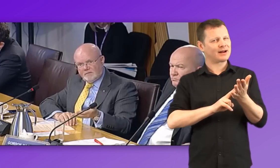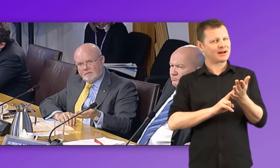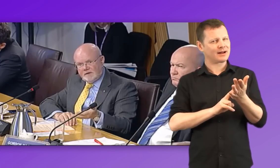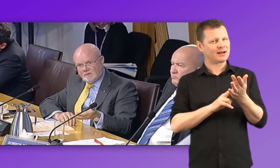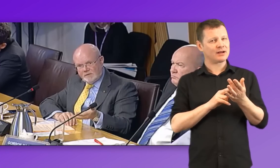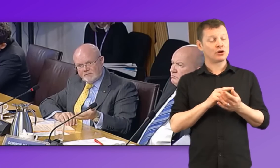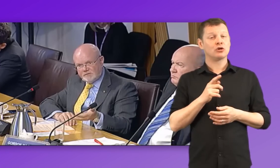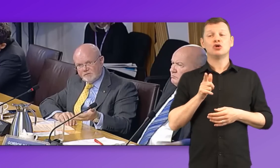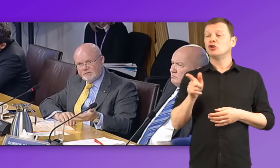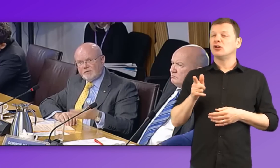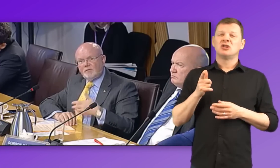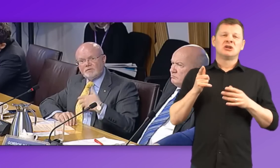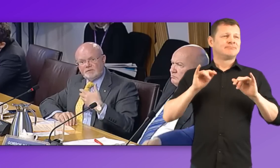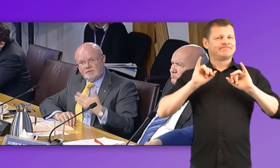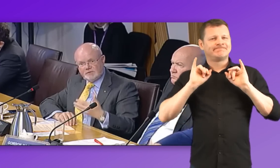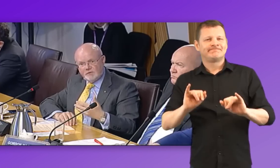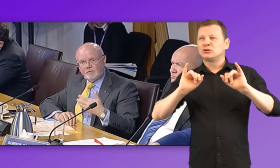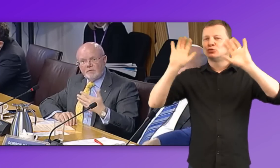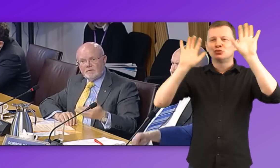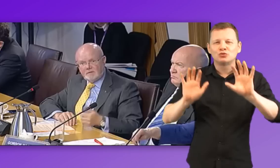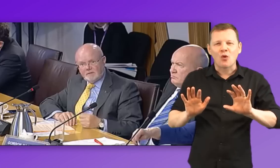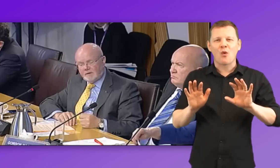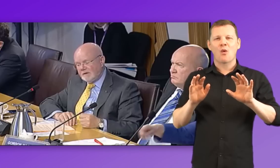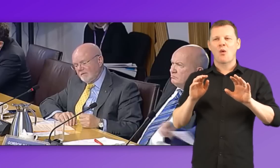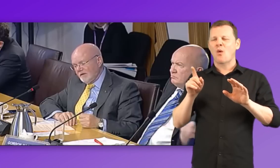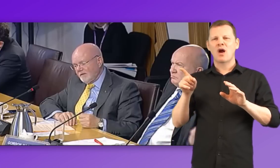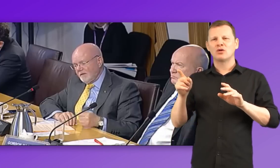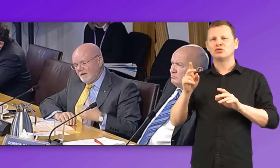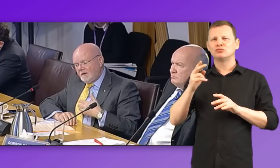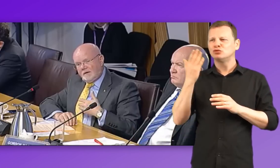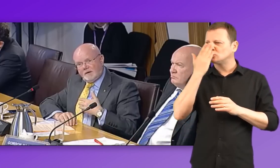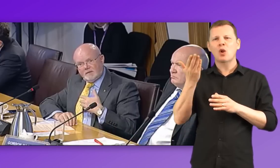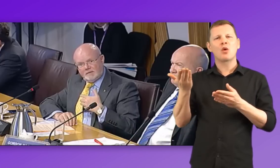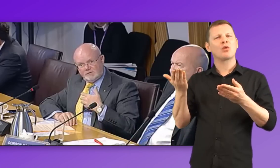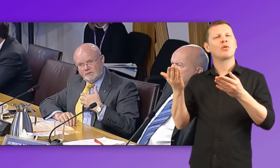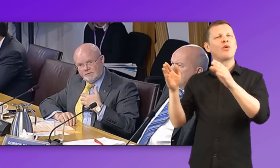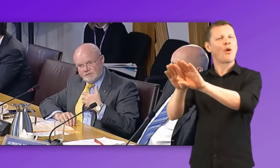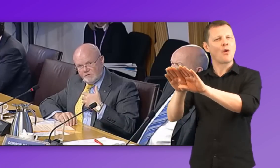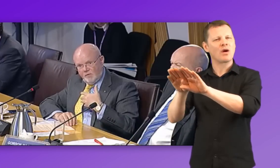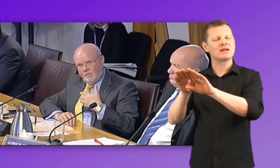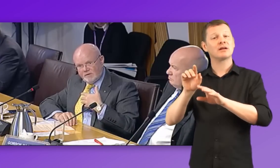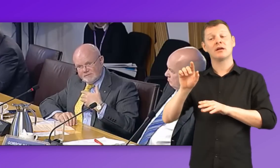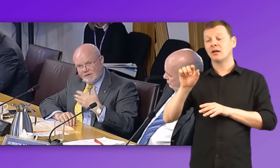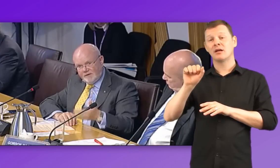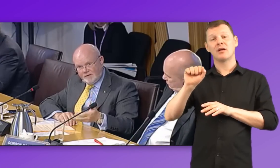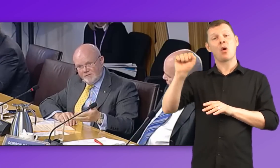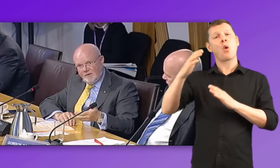schools are closed due to snow or inclement weather, children's homework is made available